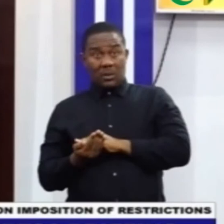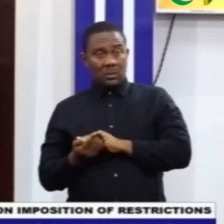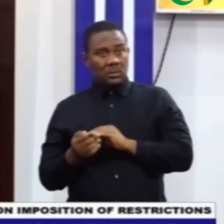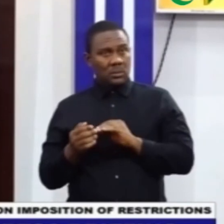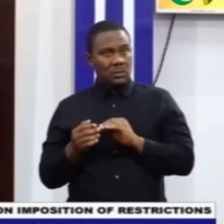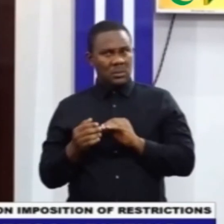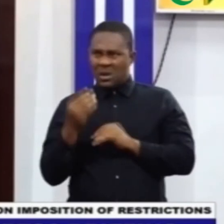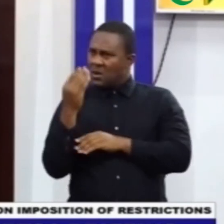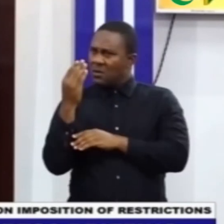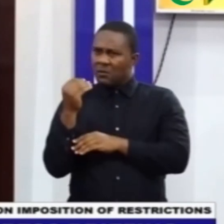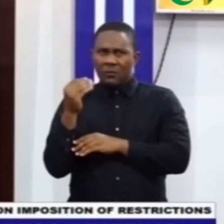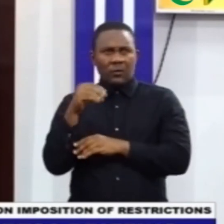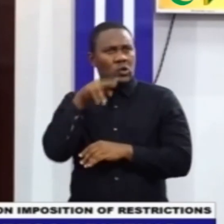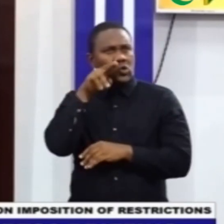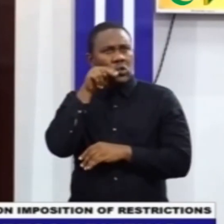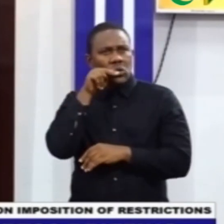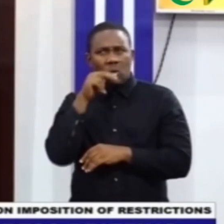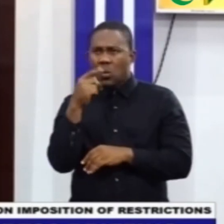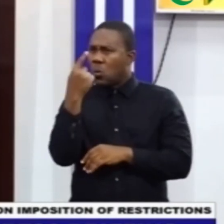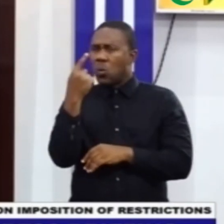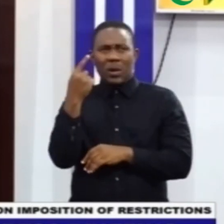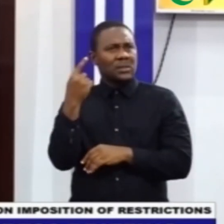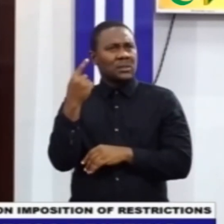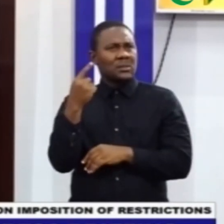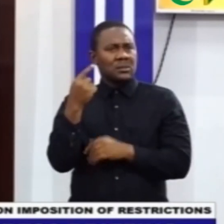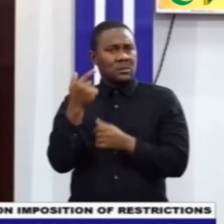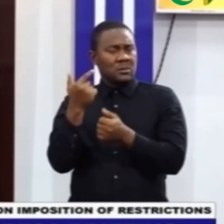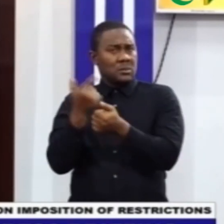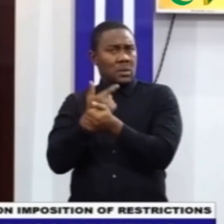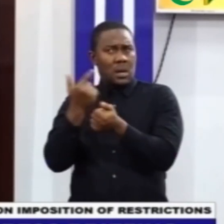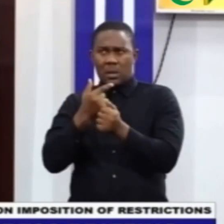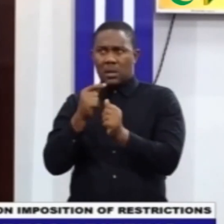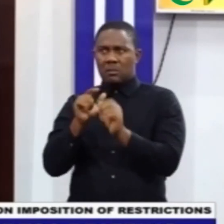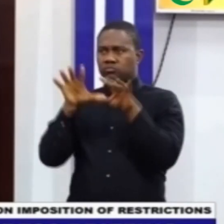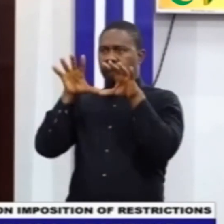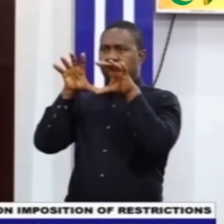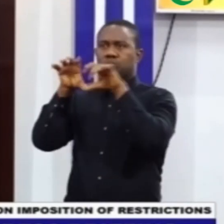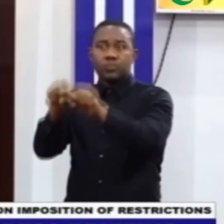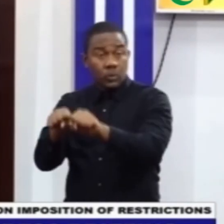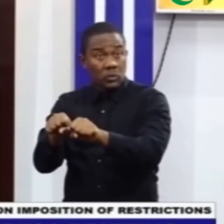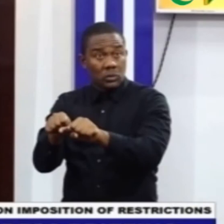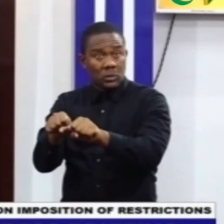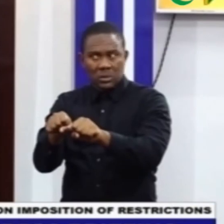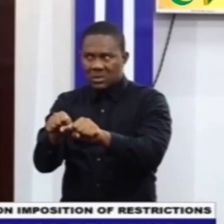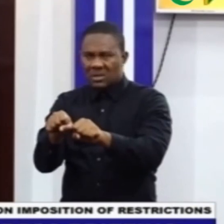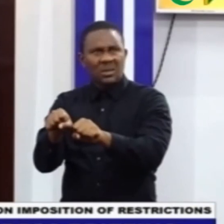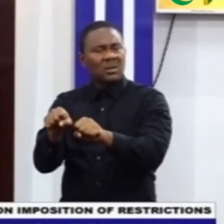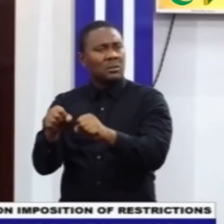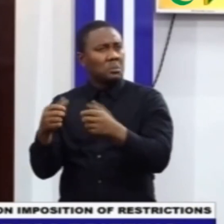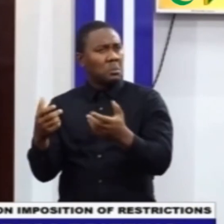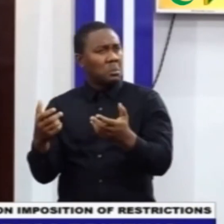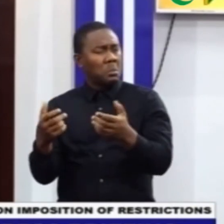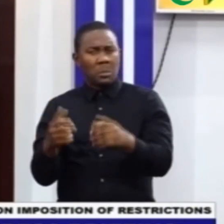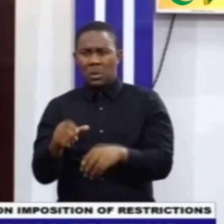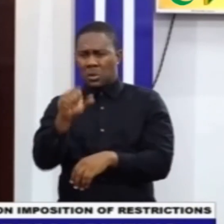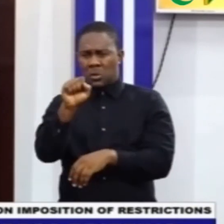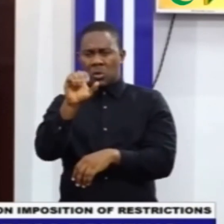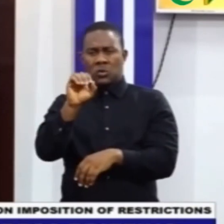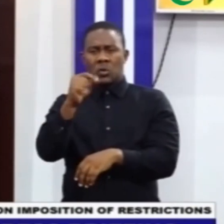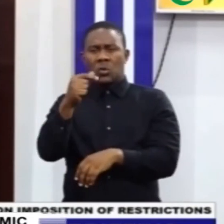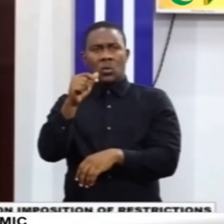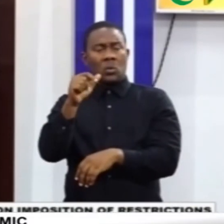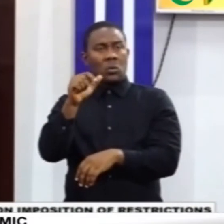14 Nigerians and then the Ghanians were intercepted at the Sokakope border post, having entered illegally through various